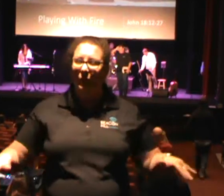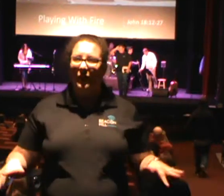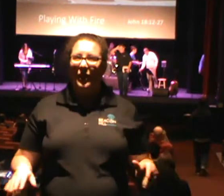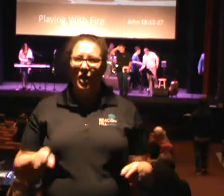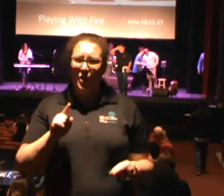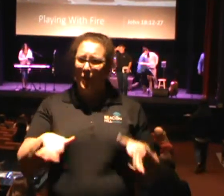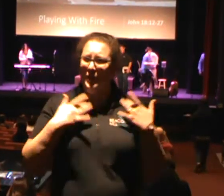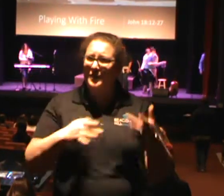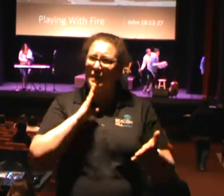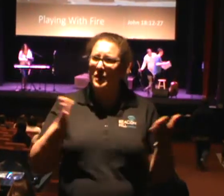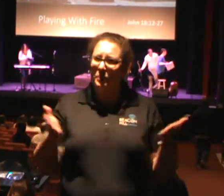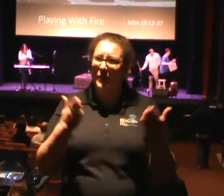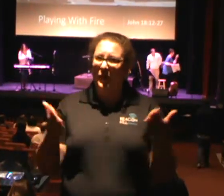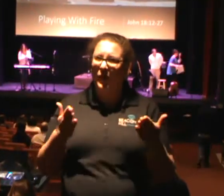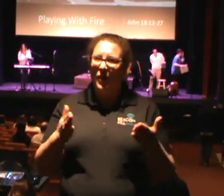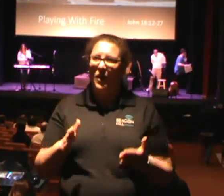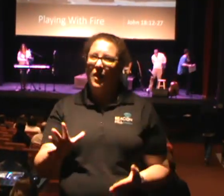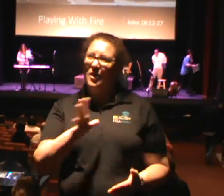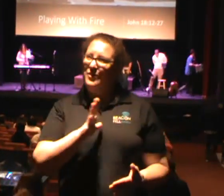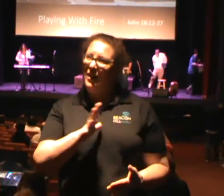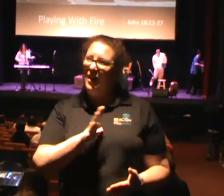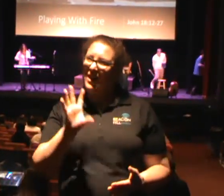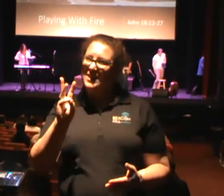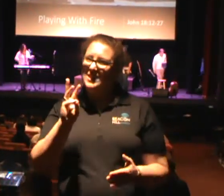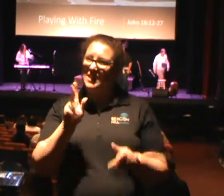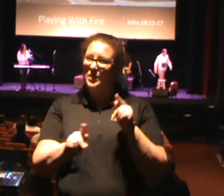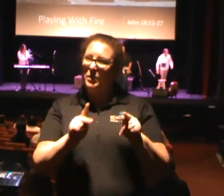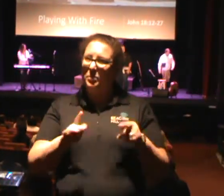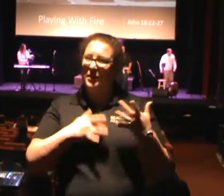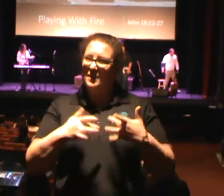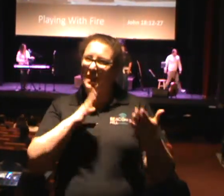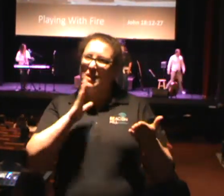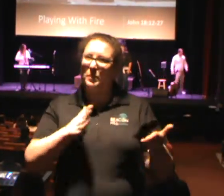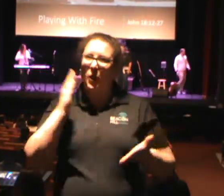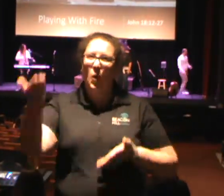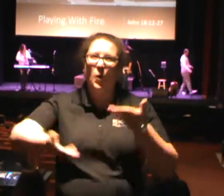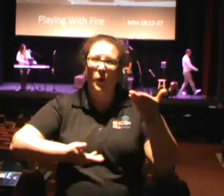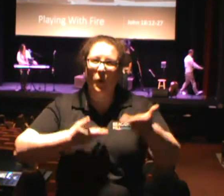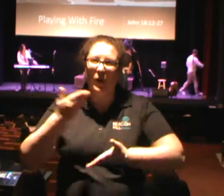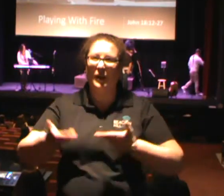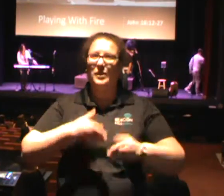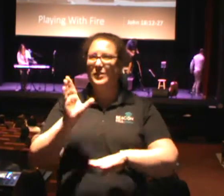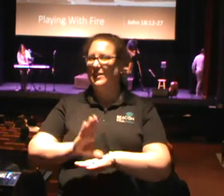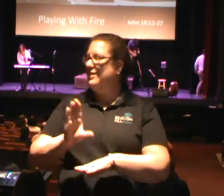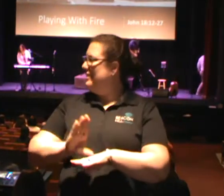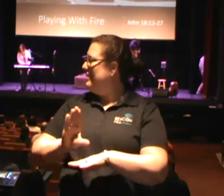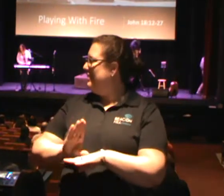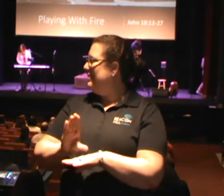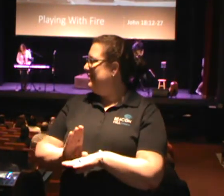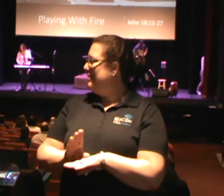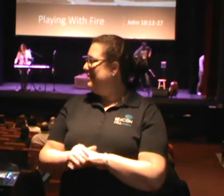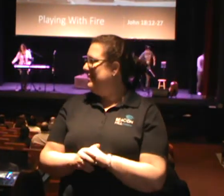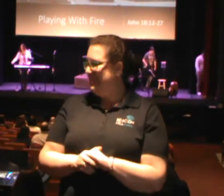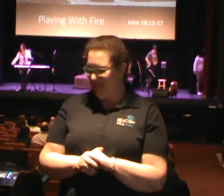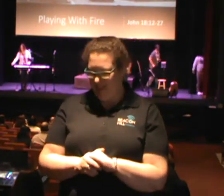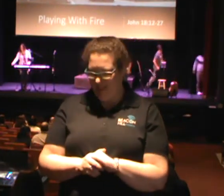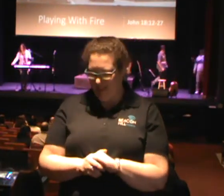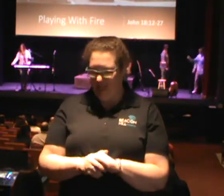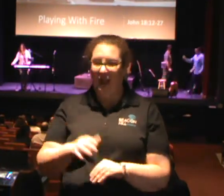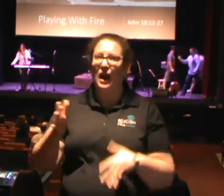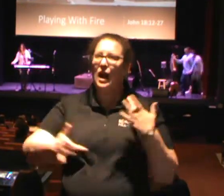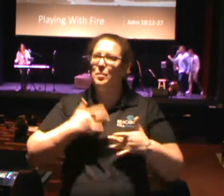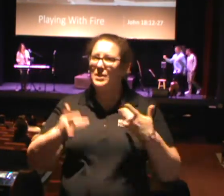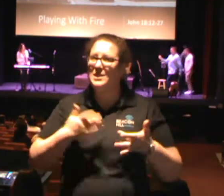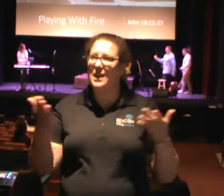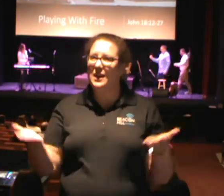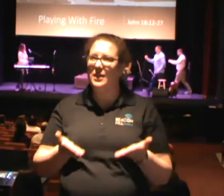We're excited to be here, it's awesome, man. Welcome to Beacon Hill Church, man. It's awesome. We're in the Word of God today, and I'm excited to have